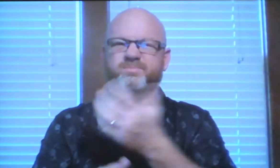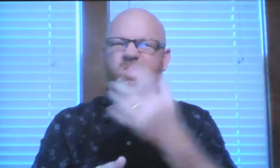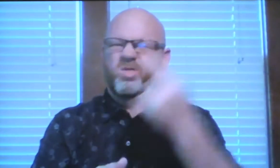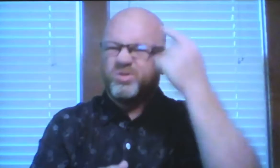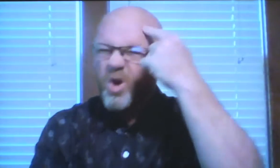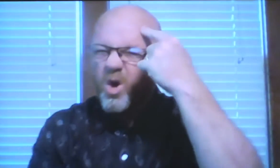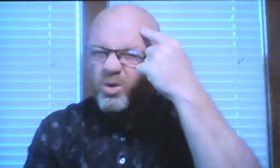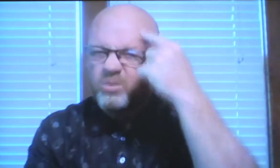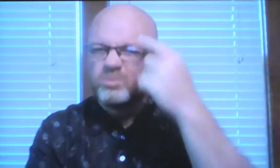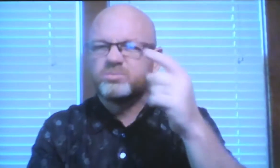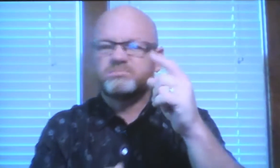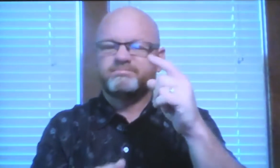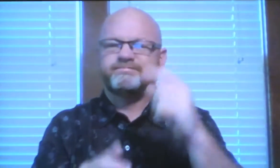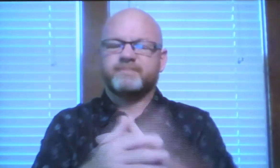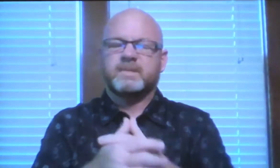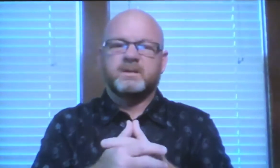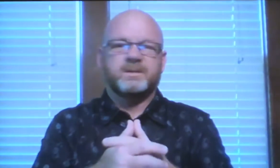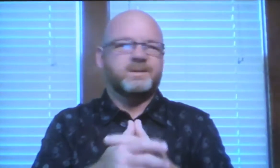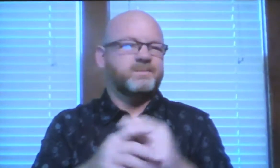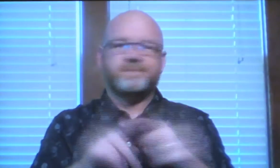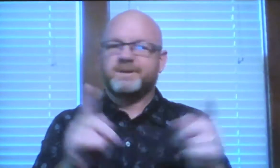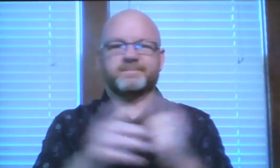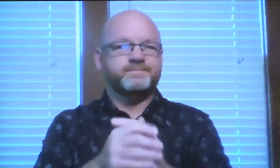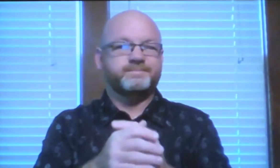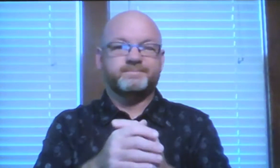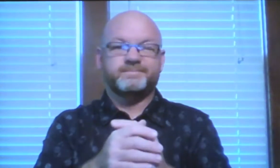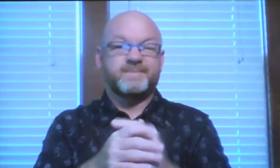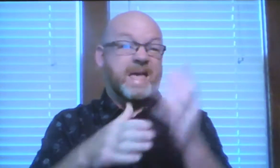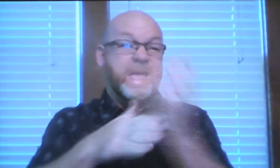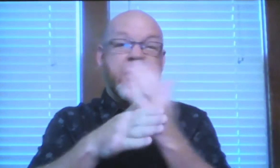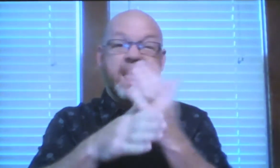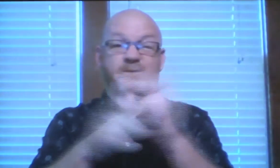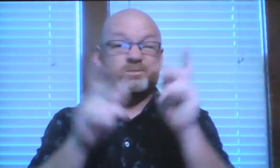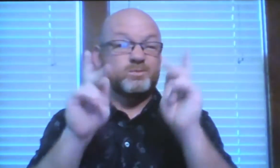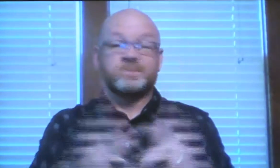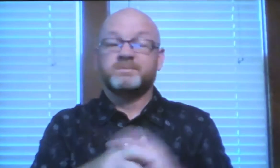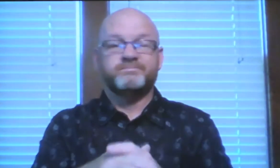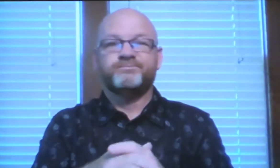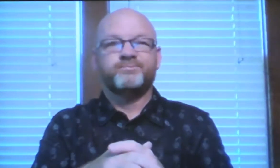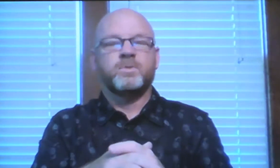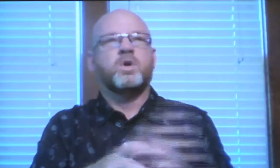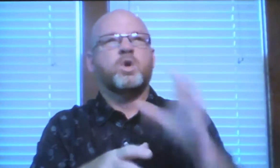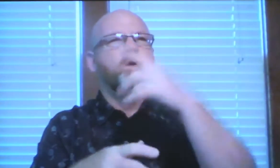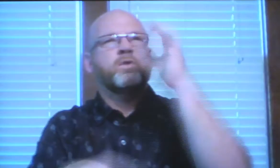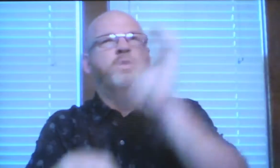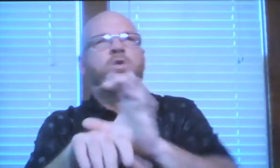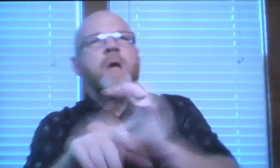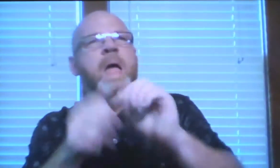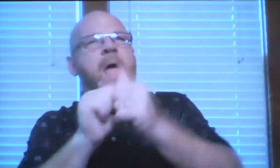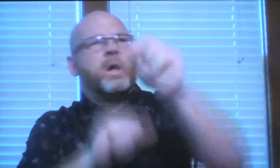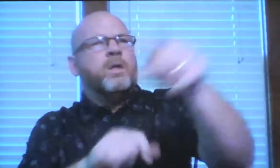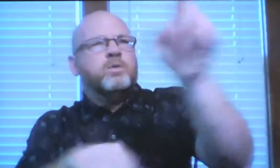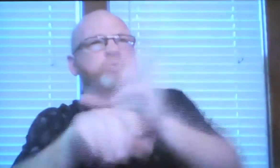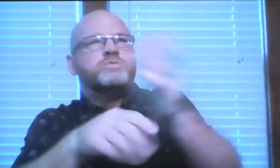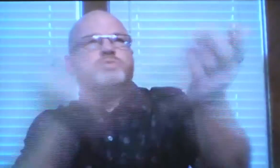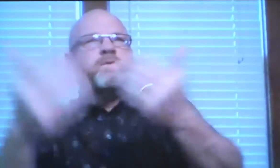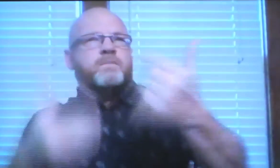true for all of us think about our mind the average person goes to church